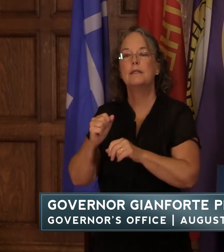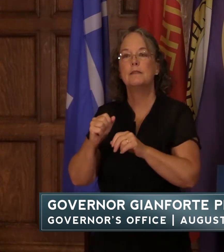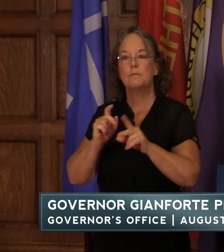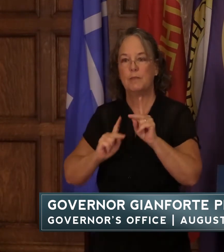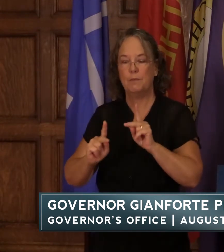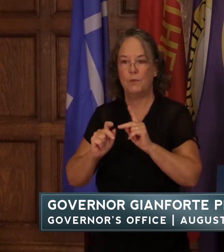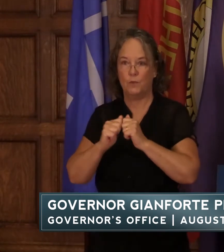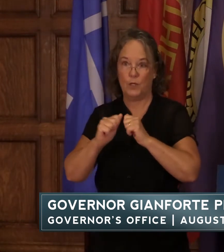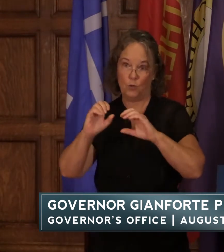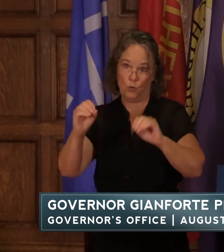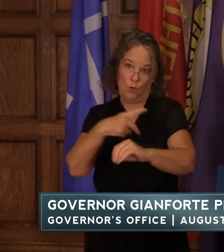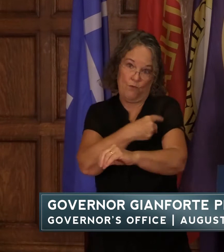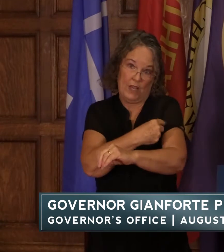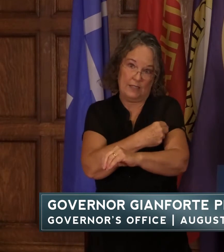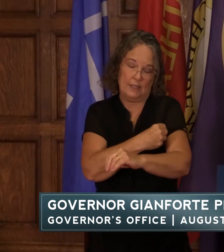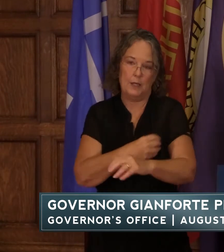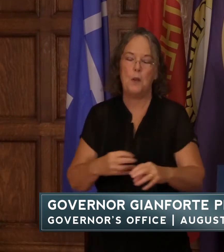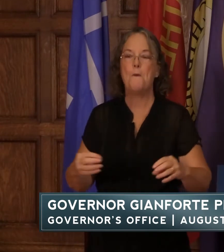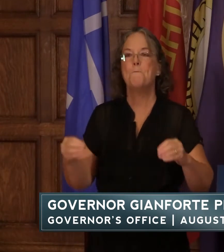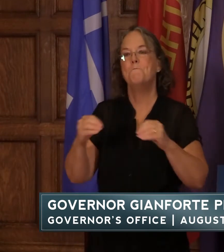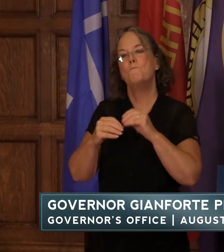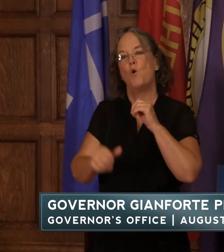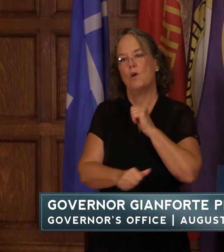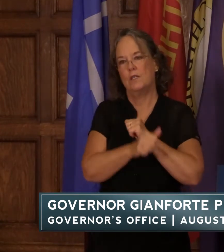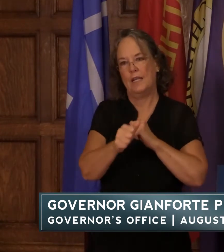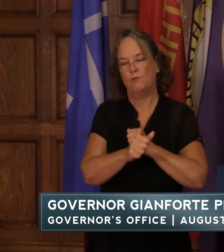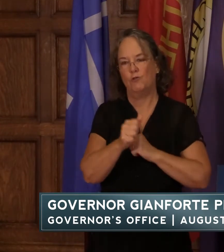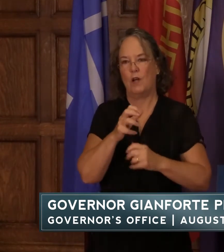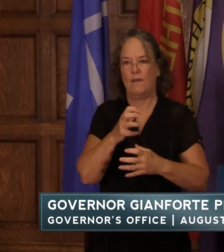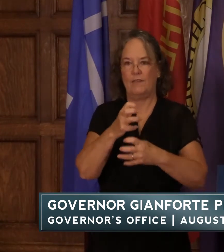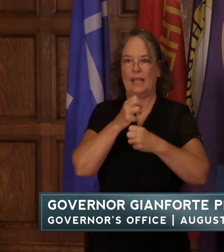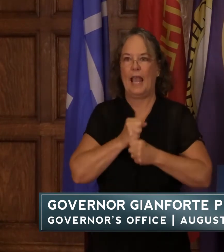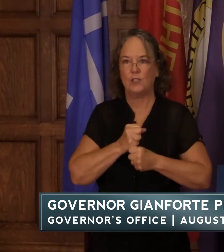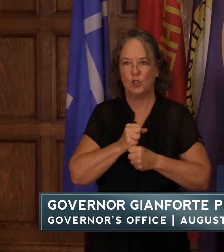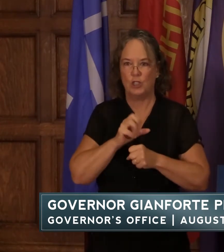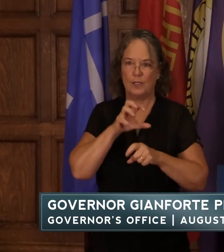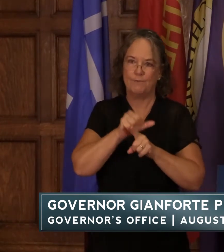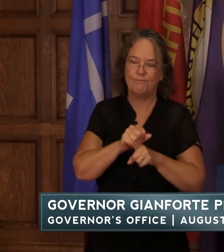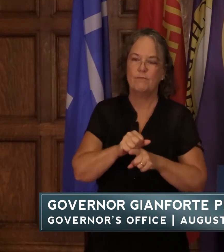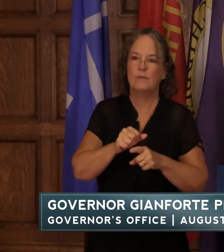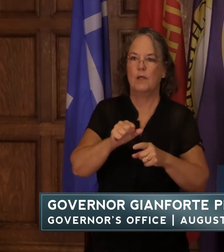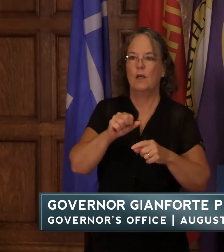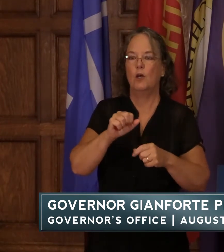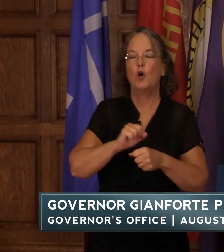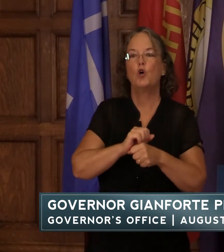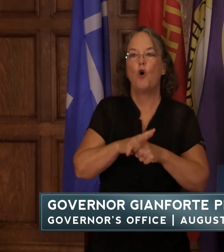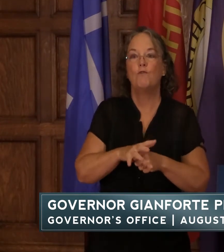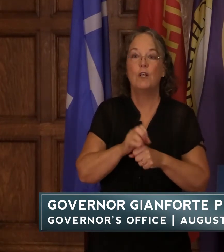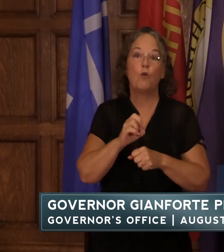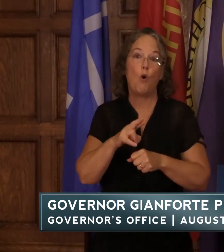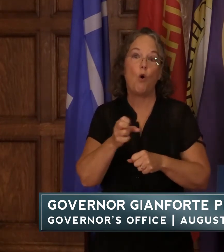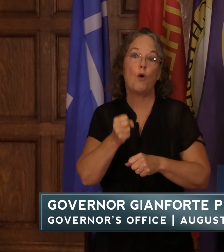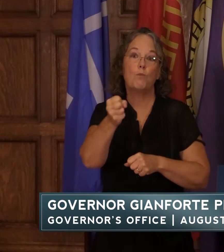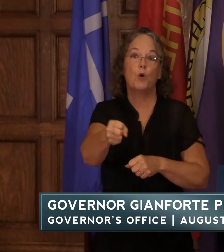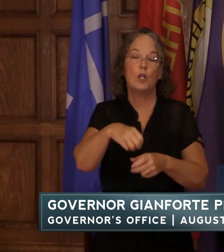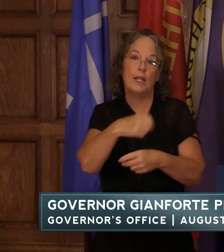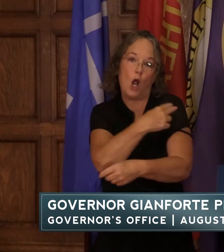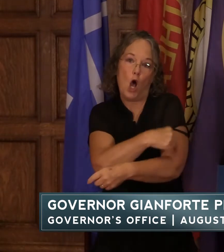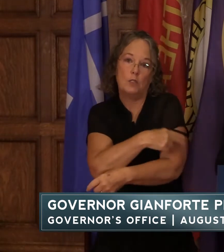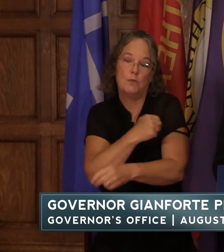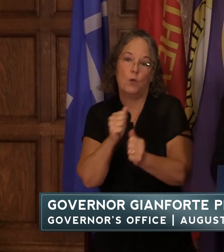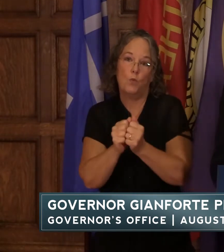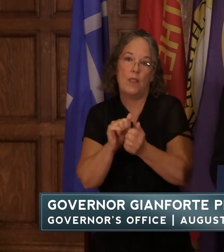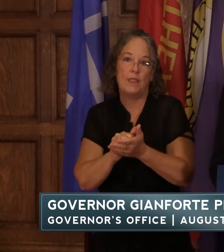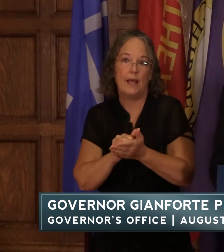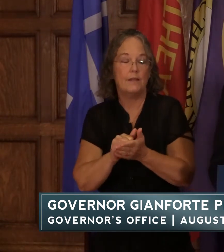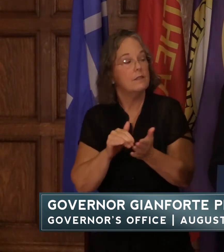at an even greater risk of contracting covet or becoming hospitalized with covet doctor would